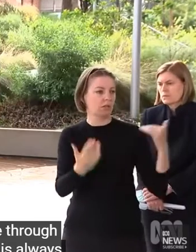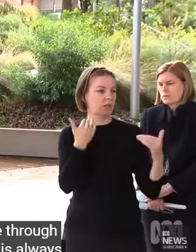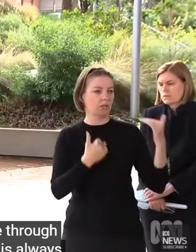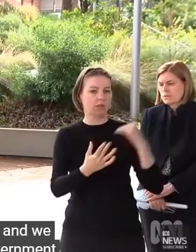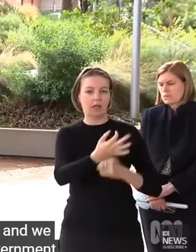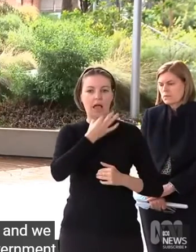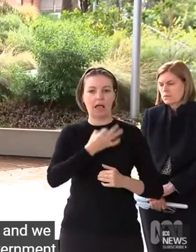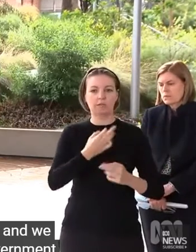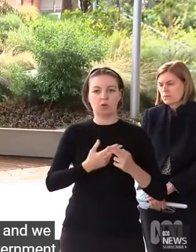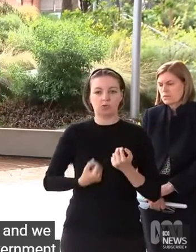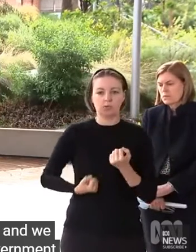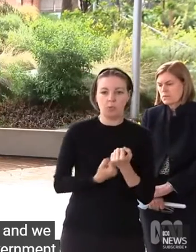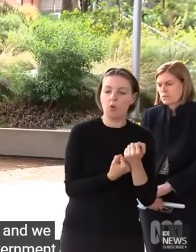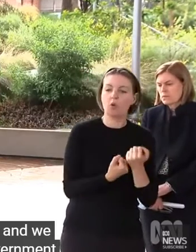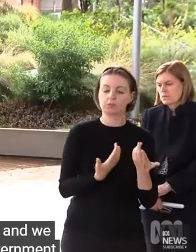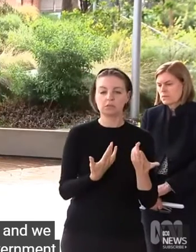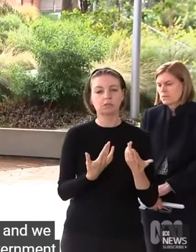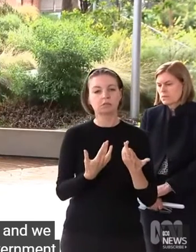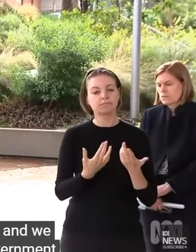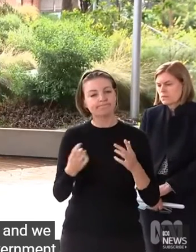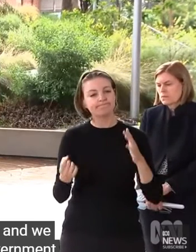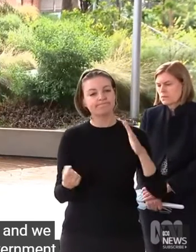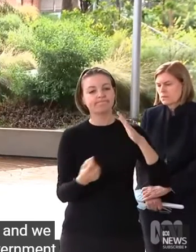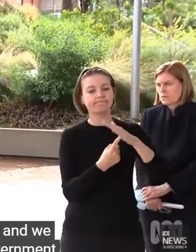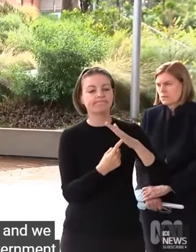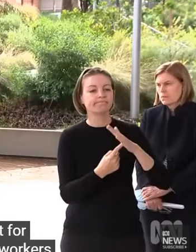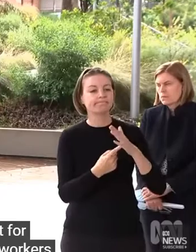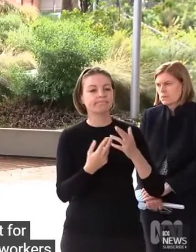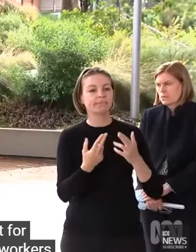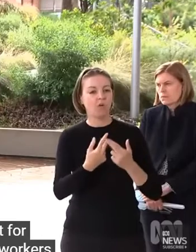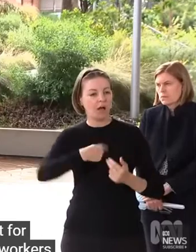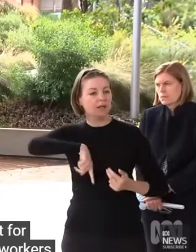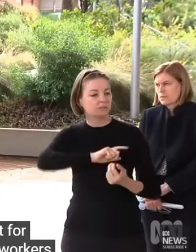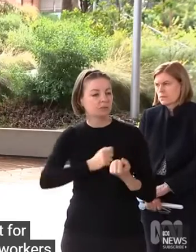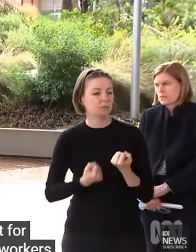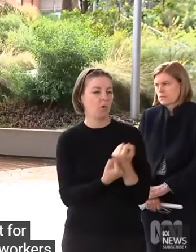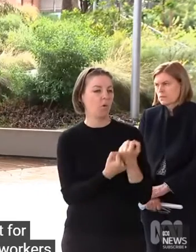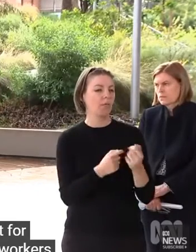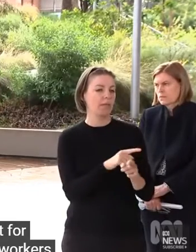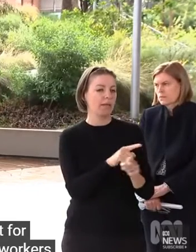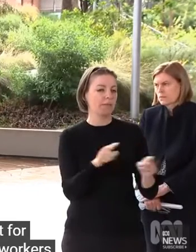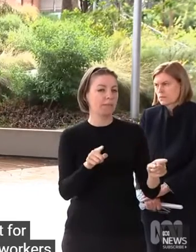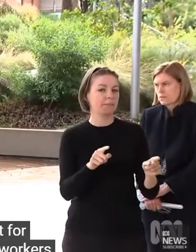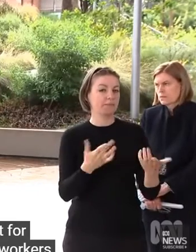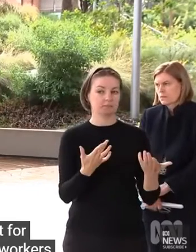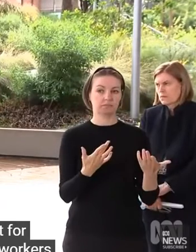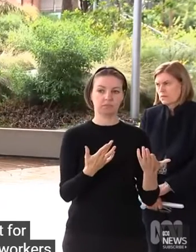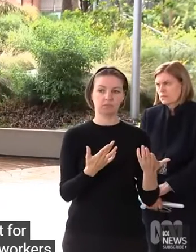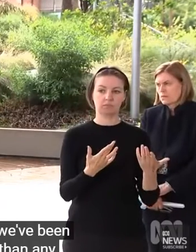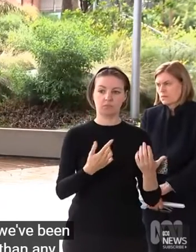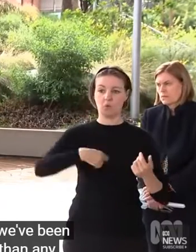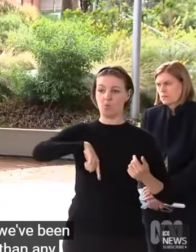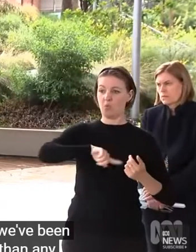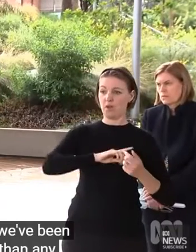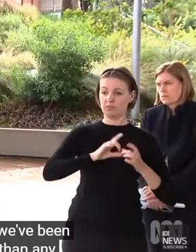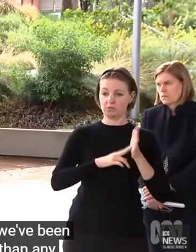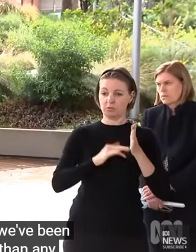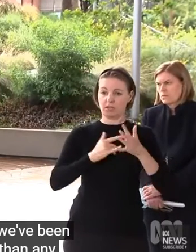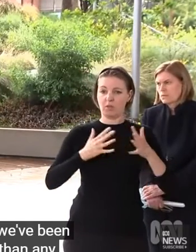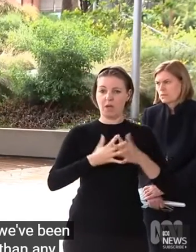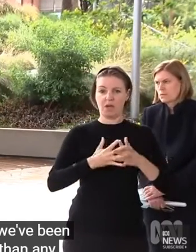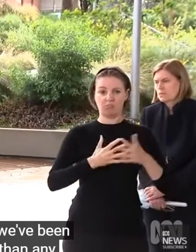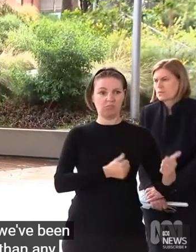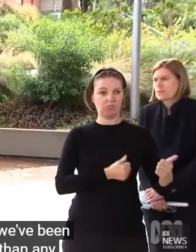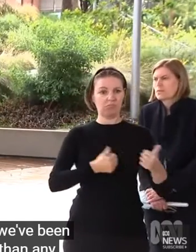support for businesses and our workers before the budget. And we've been able to do that more than any other jurisdiction in the country because of the